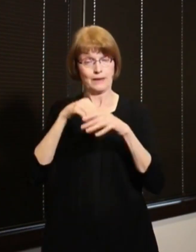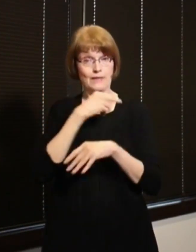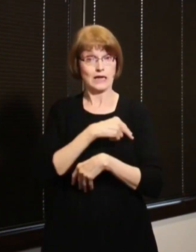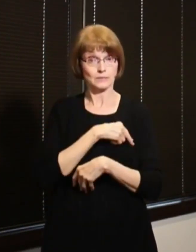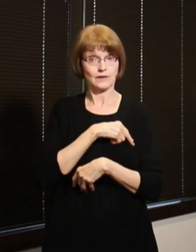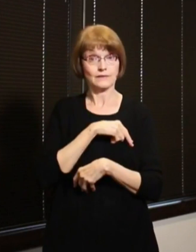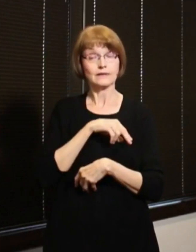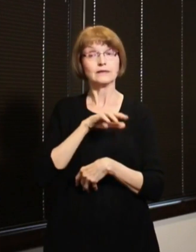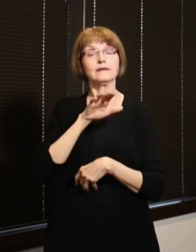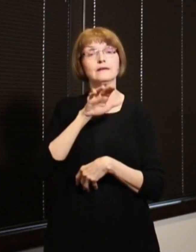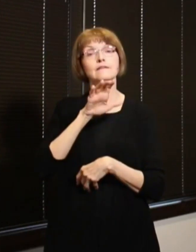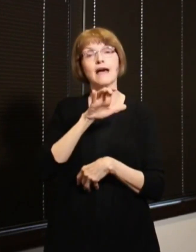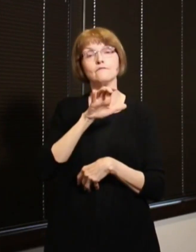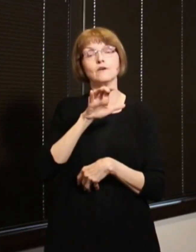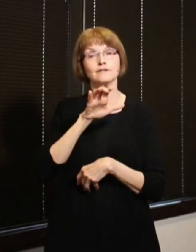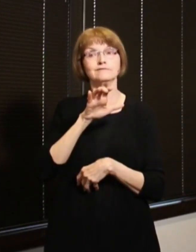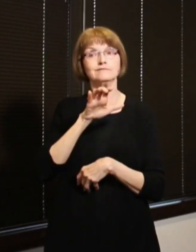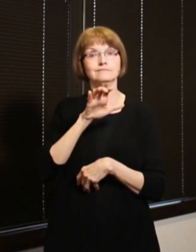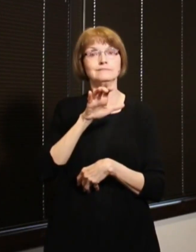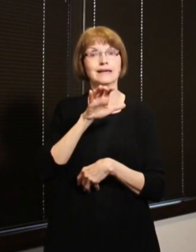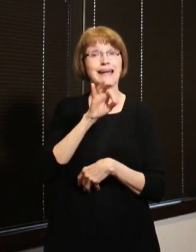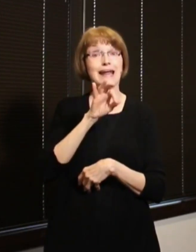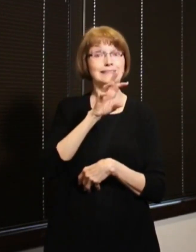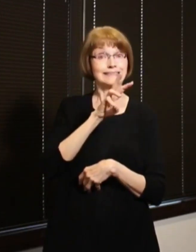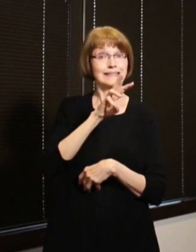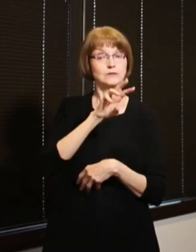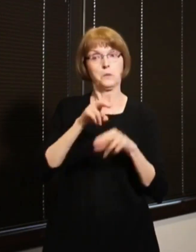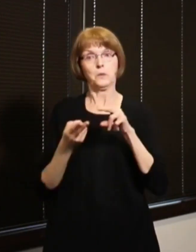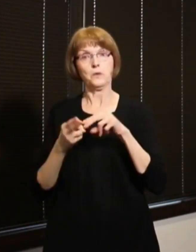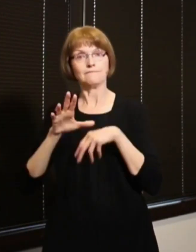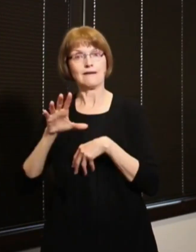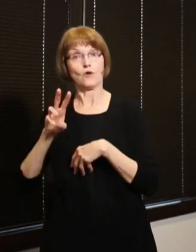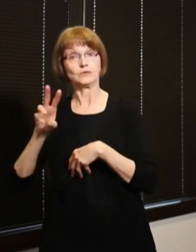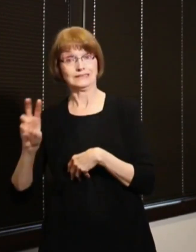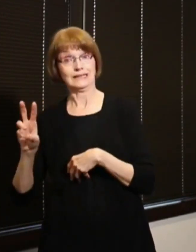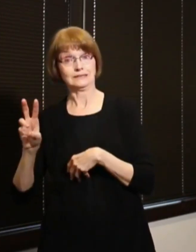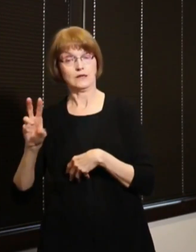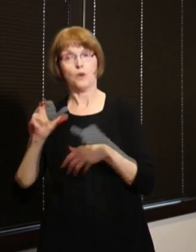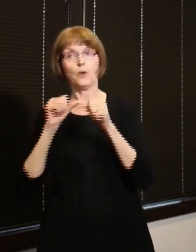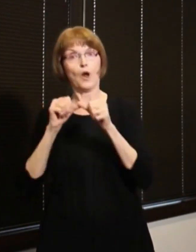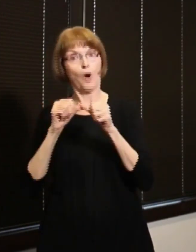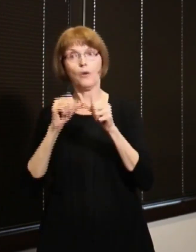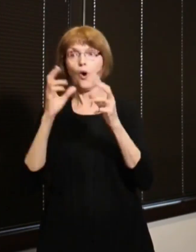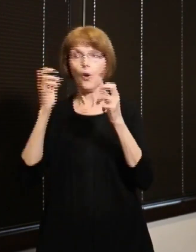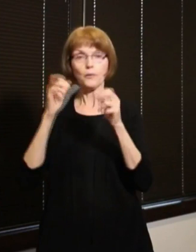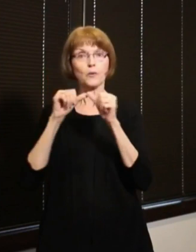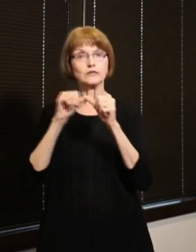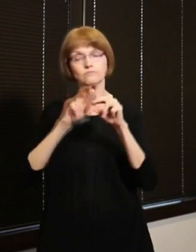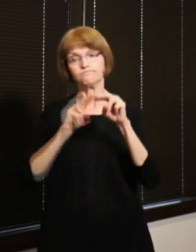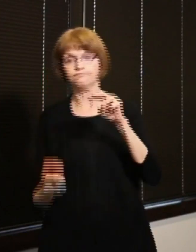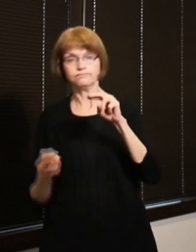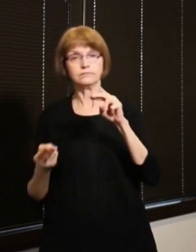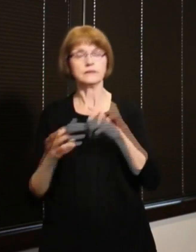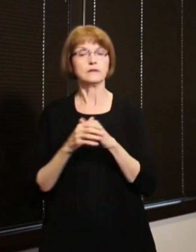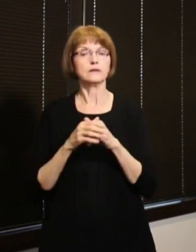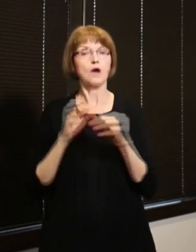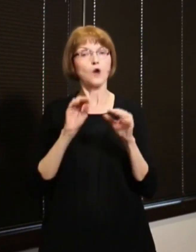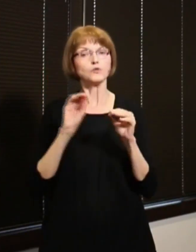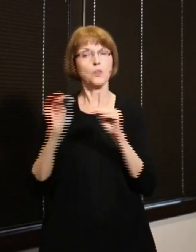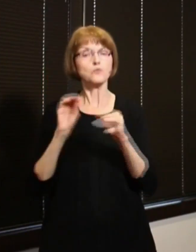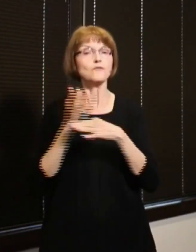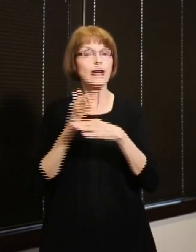to 506. And we hope that will continue and accelerate. The moving average fell as well from